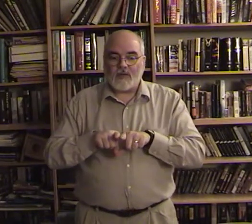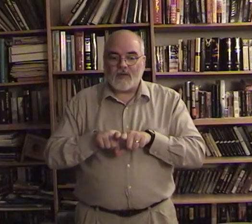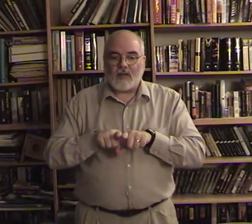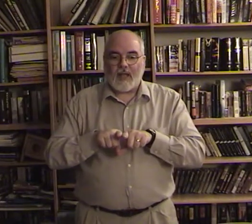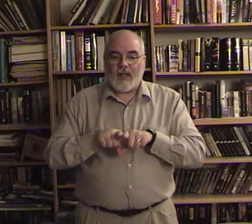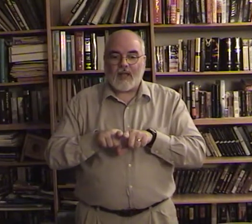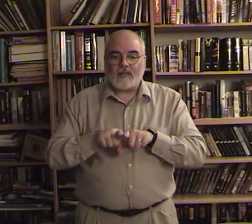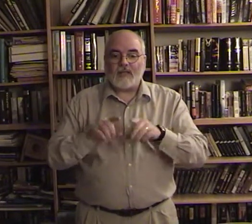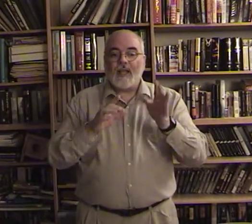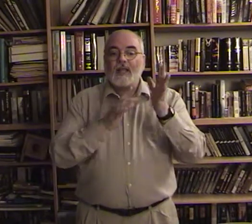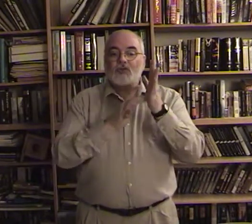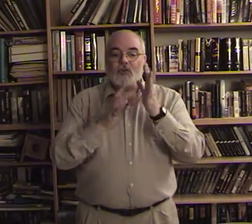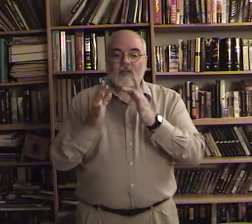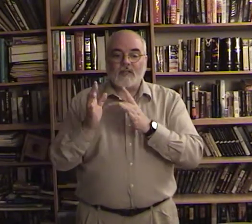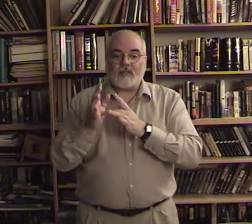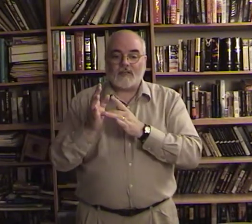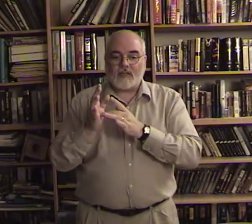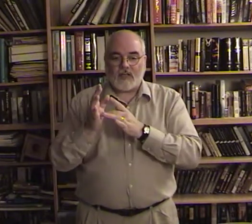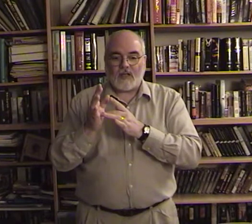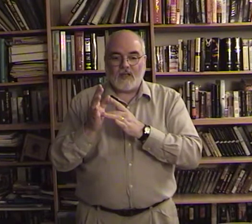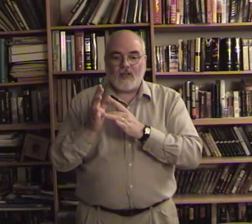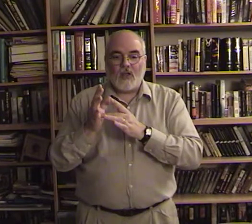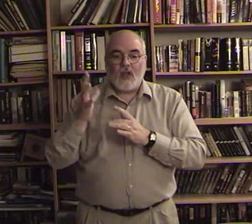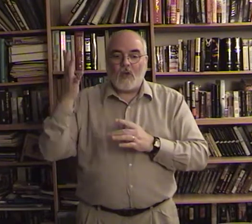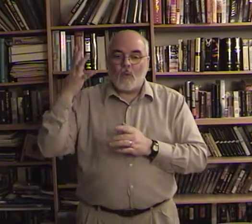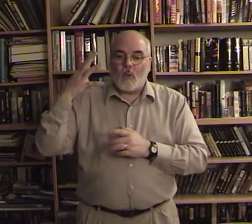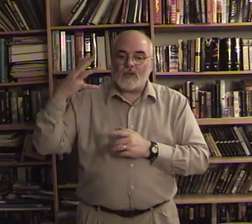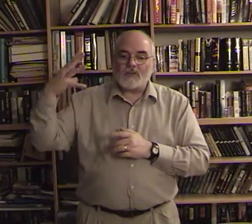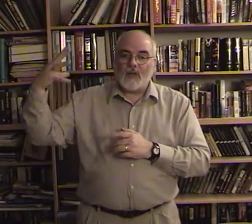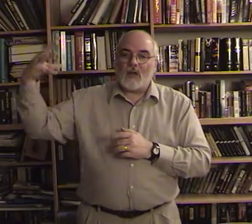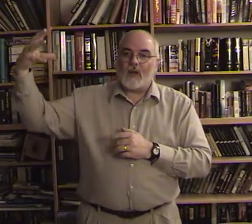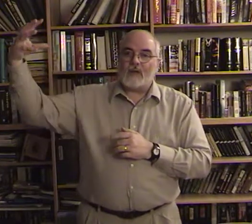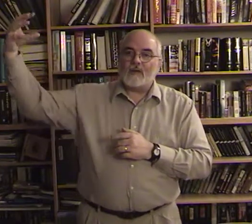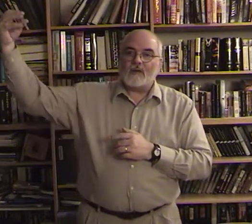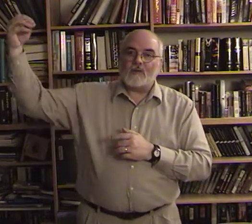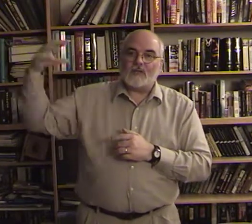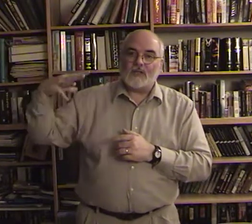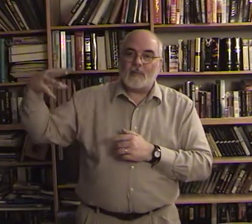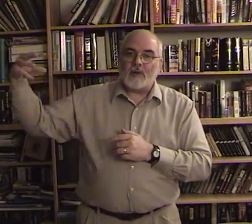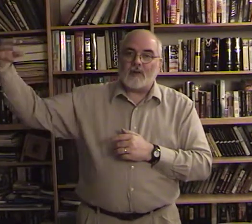here as jesus he was going was disappearing